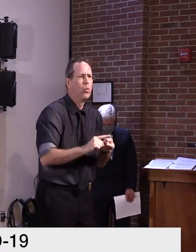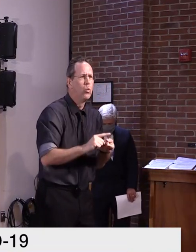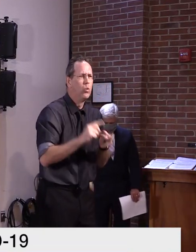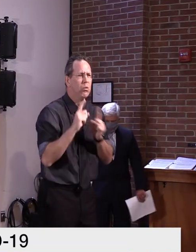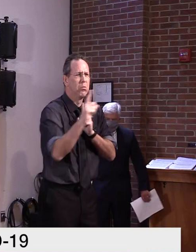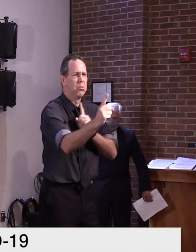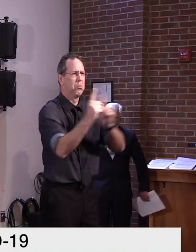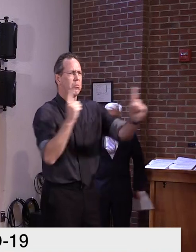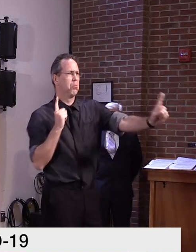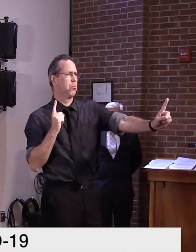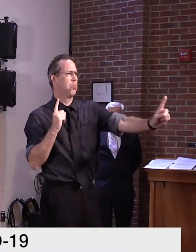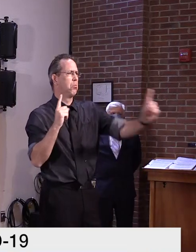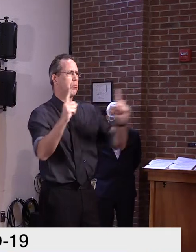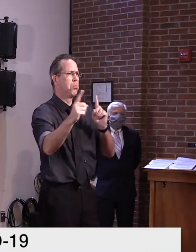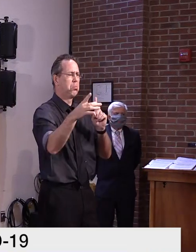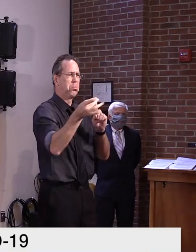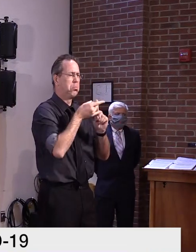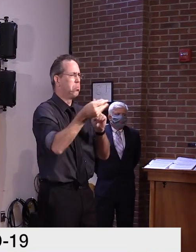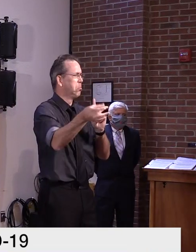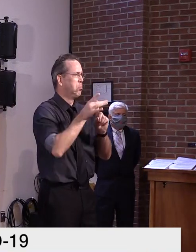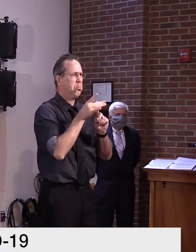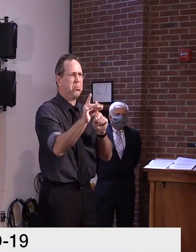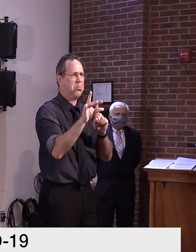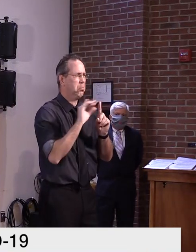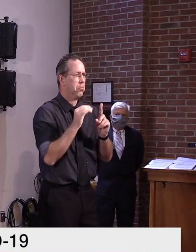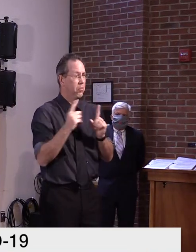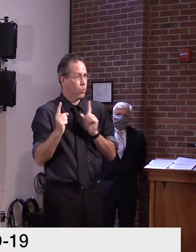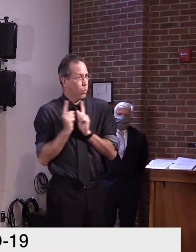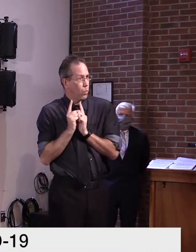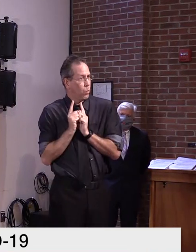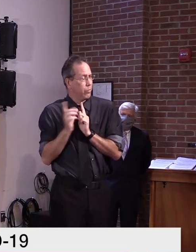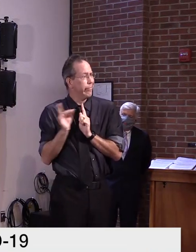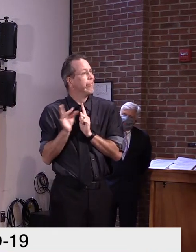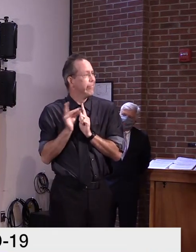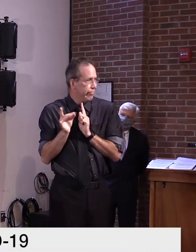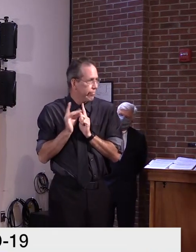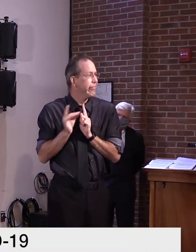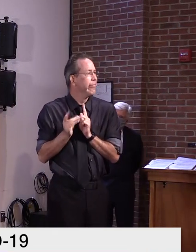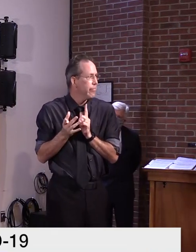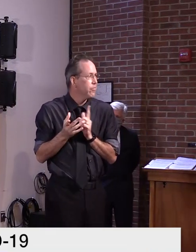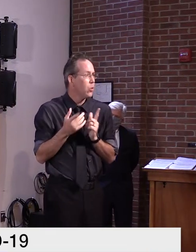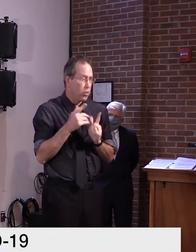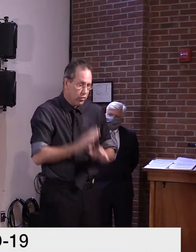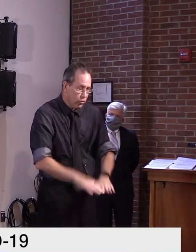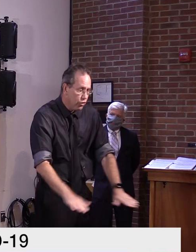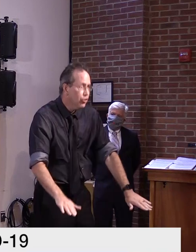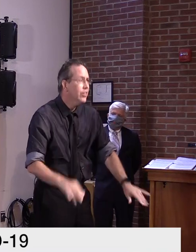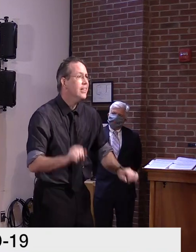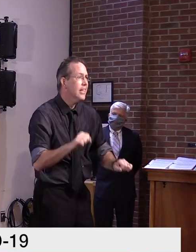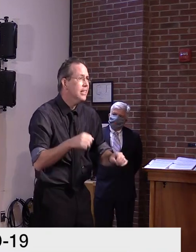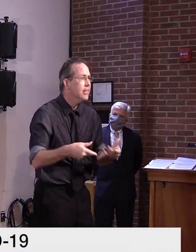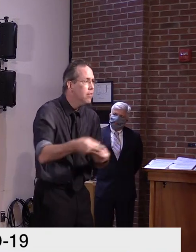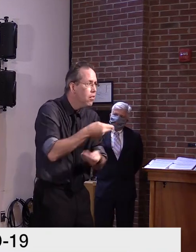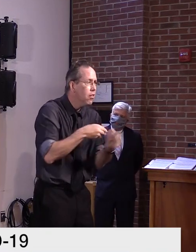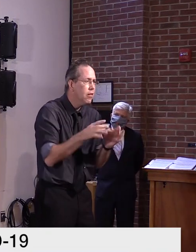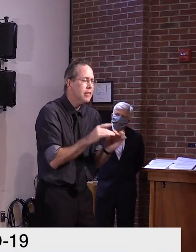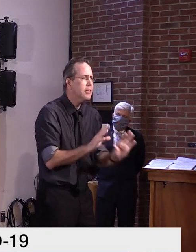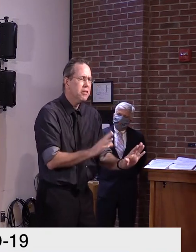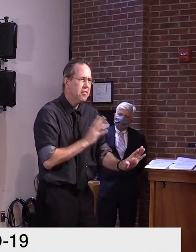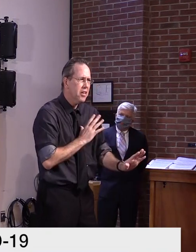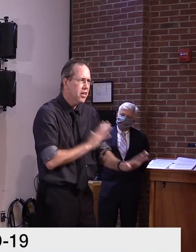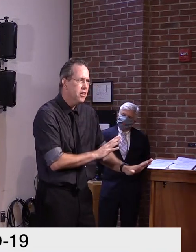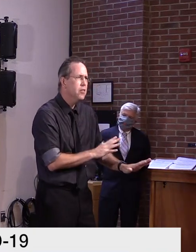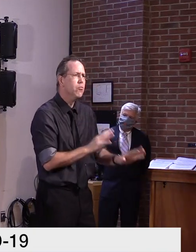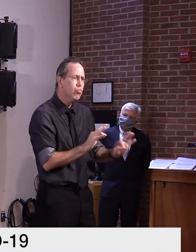we do a lot more reassuring, uh, but not false reassuring, reassuring based on what we know about the transmission of the